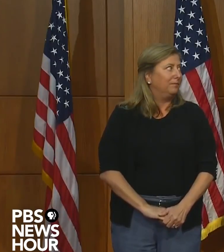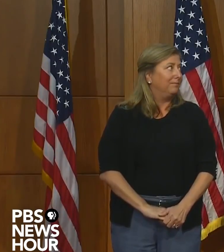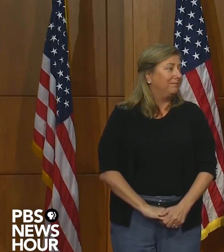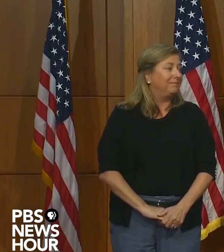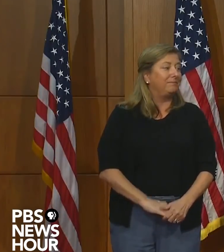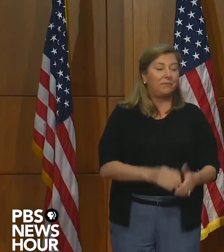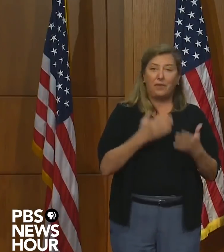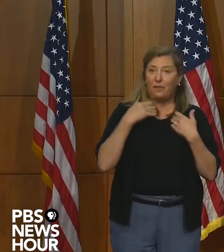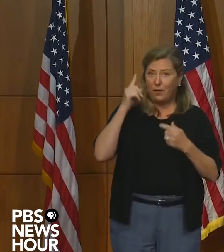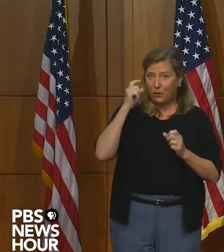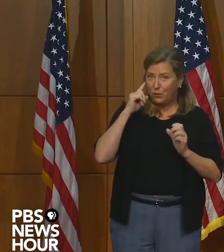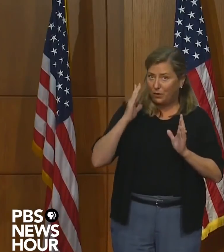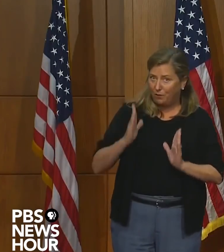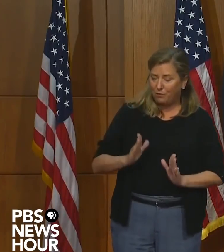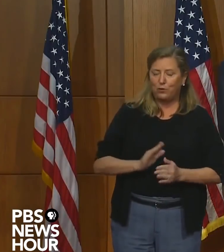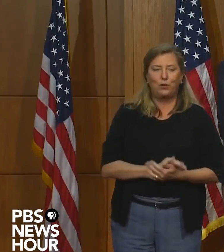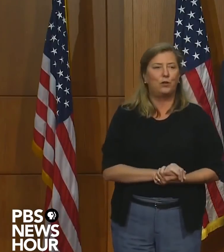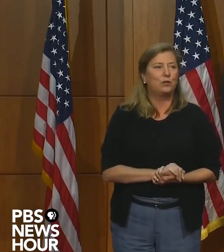Thank you, Governor.